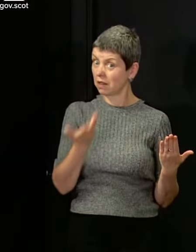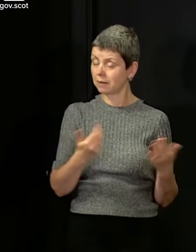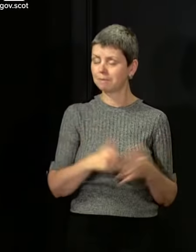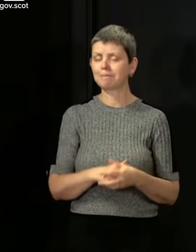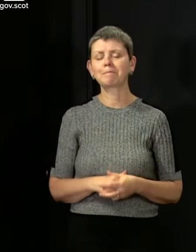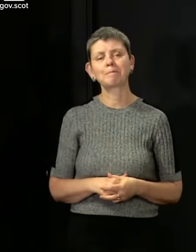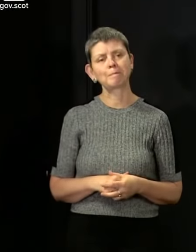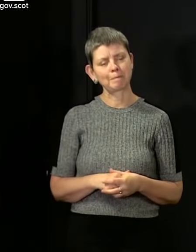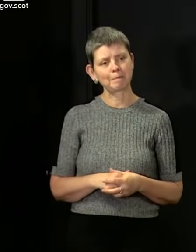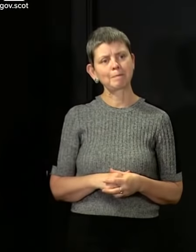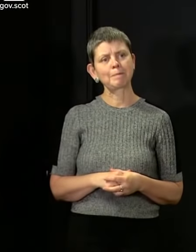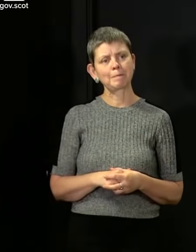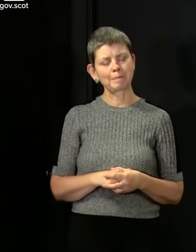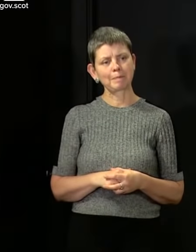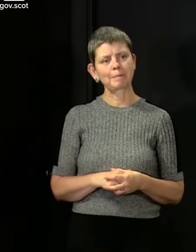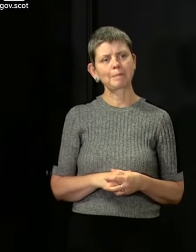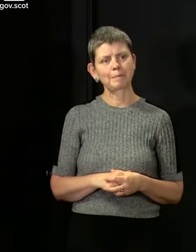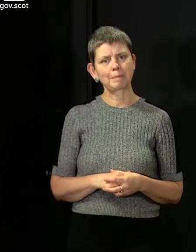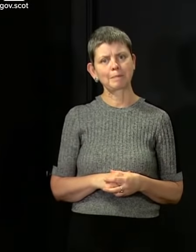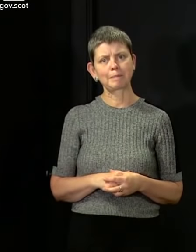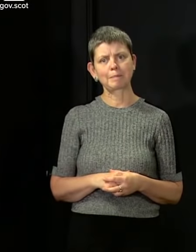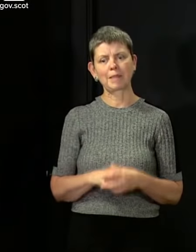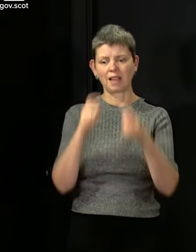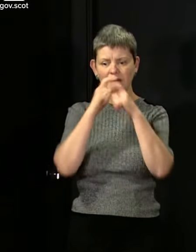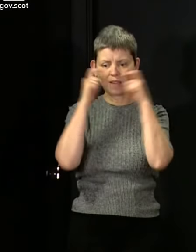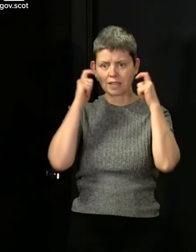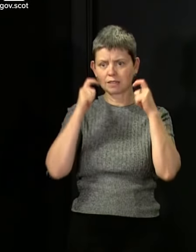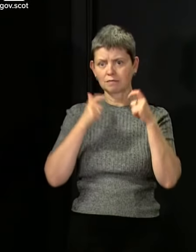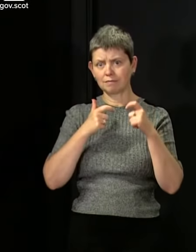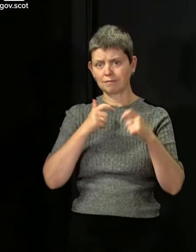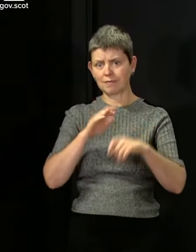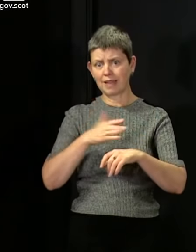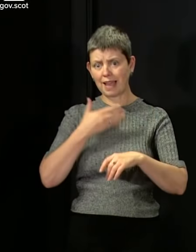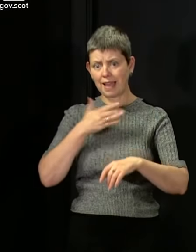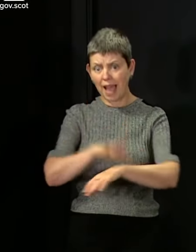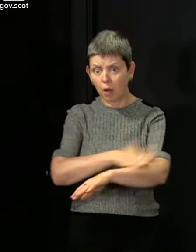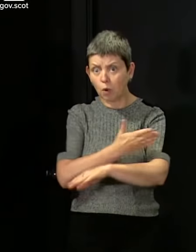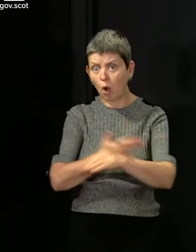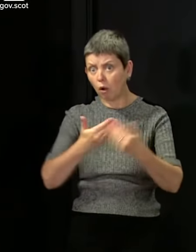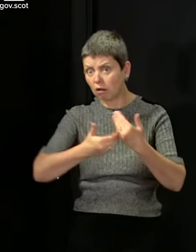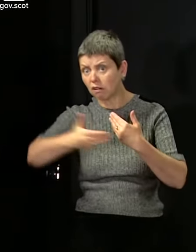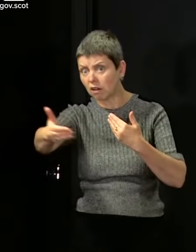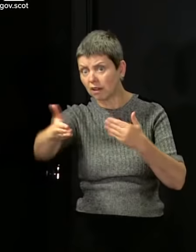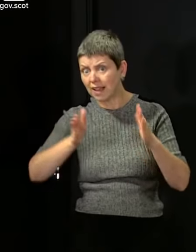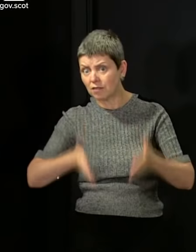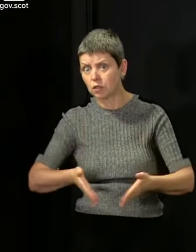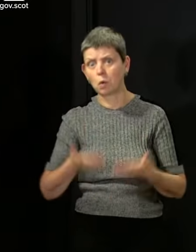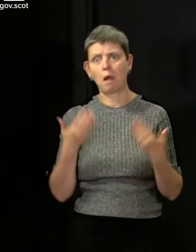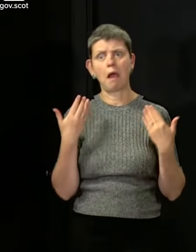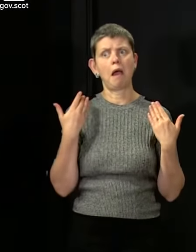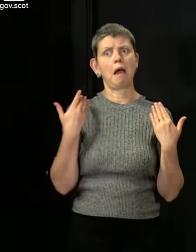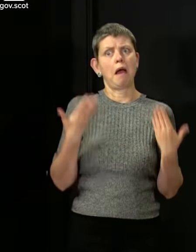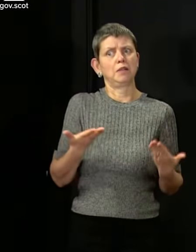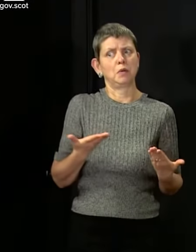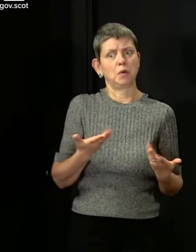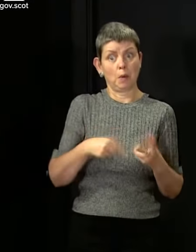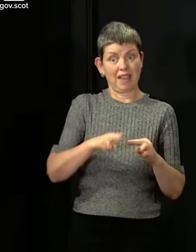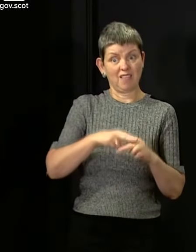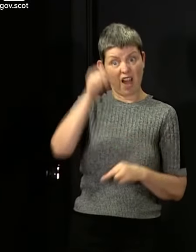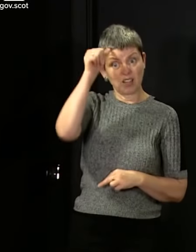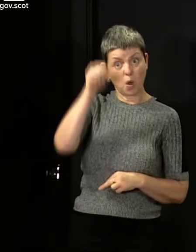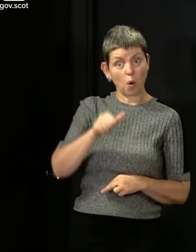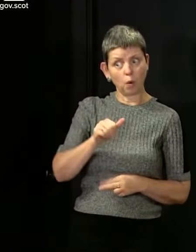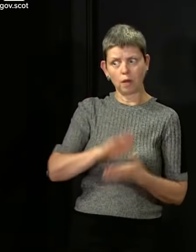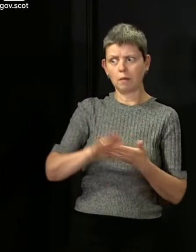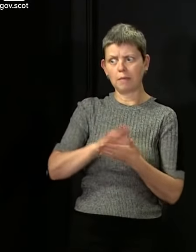In your first question, if I could answer the question, how long I think I'd be in demand from every scientific organisation, probably across the globe right now.